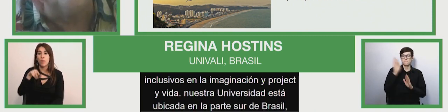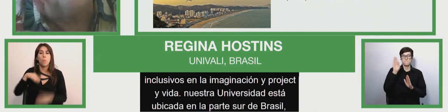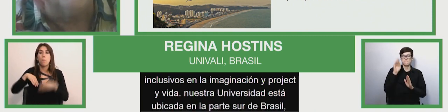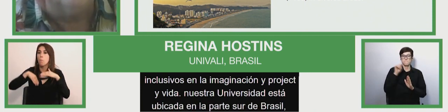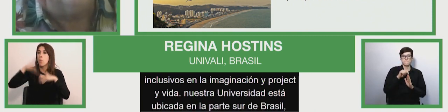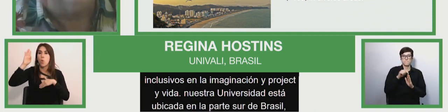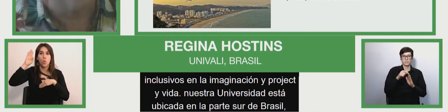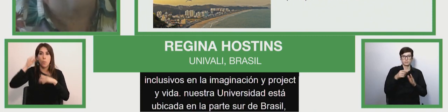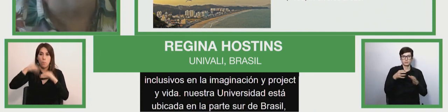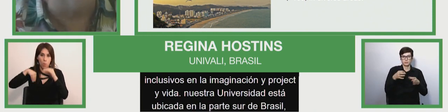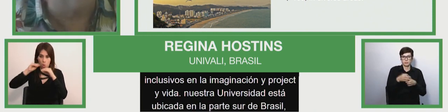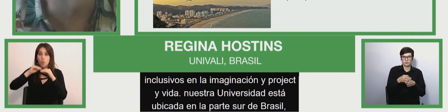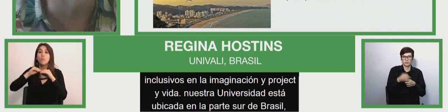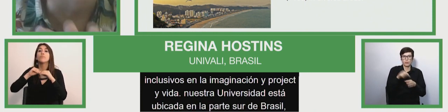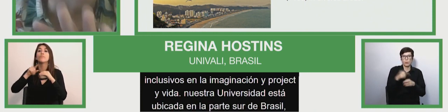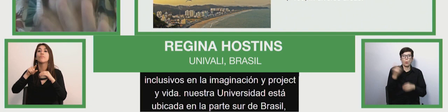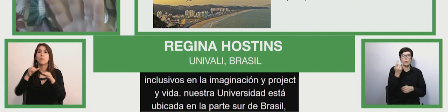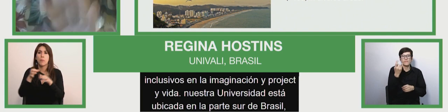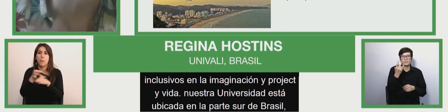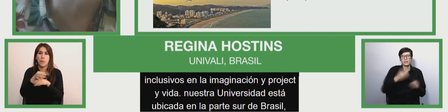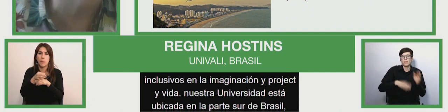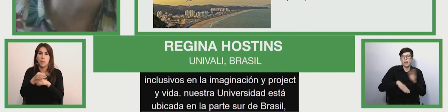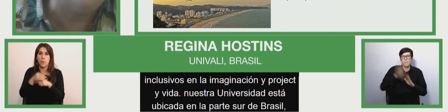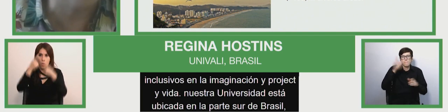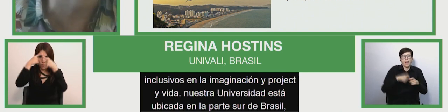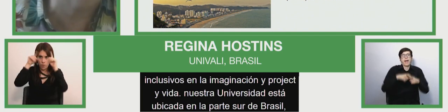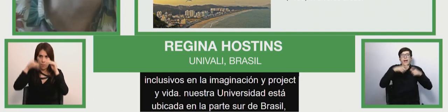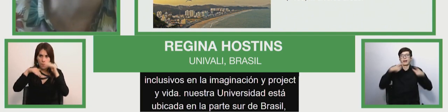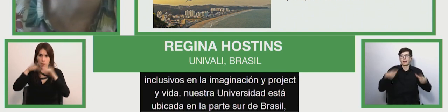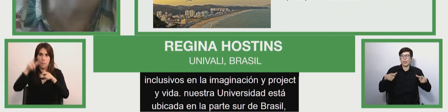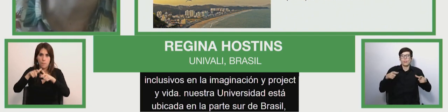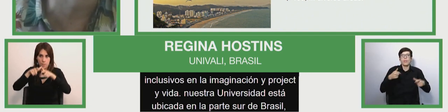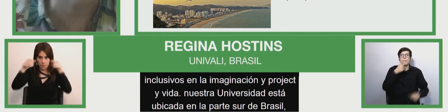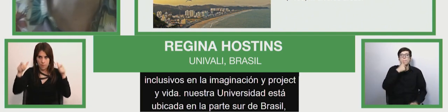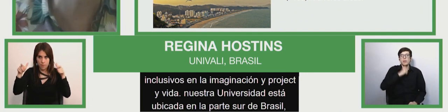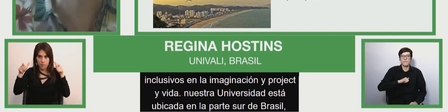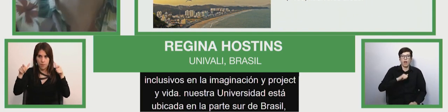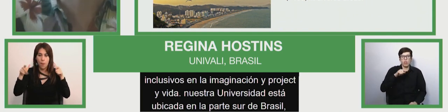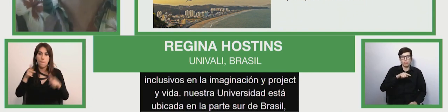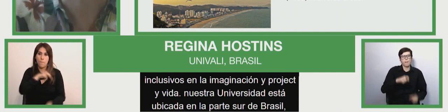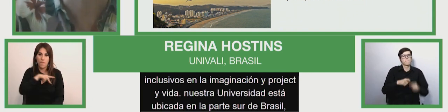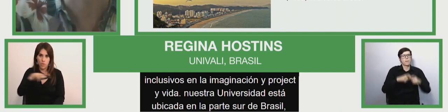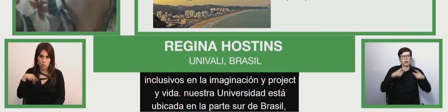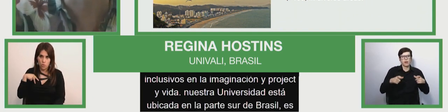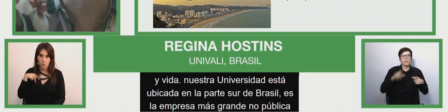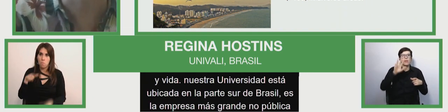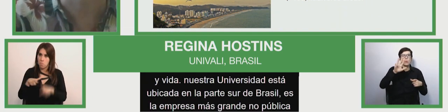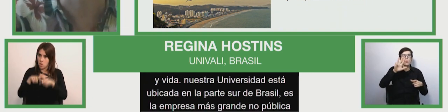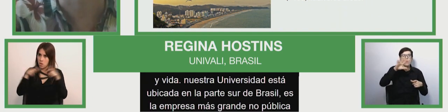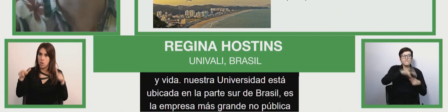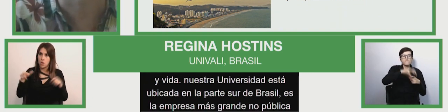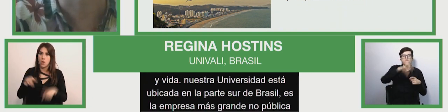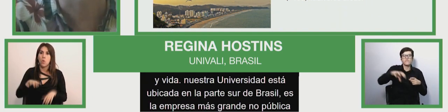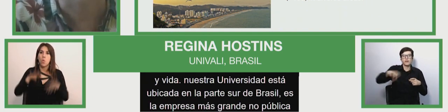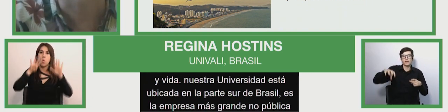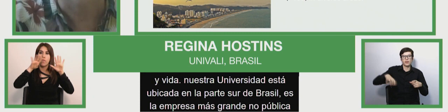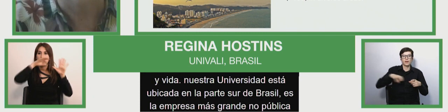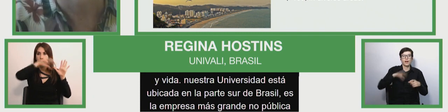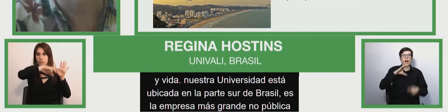in the state of santa catarina and it is the largest non-public university in the states